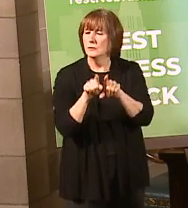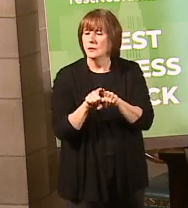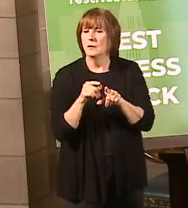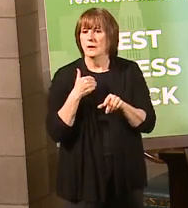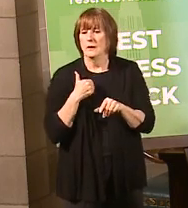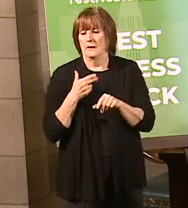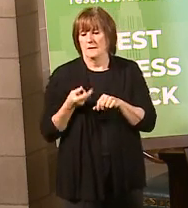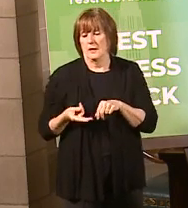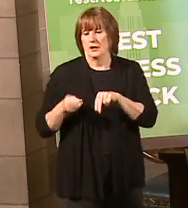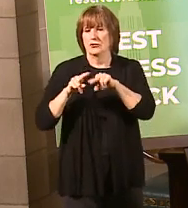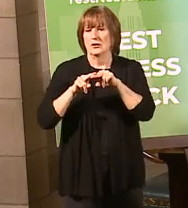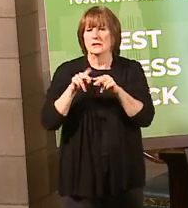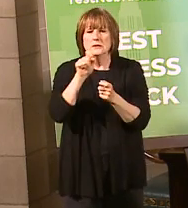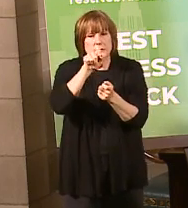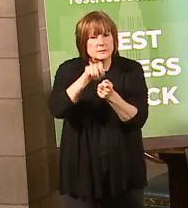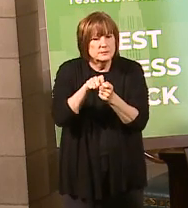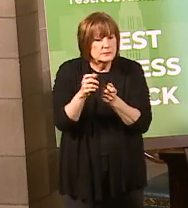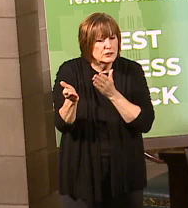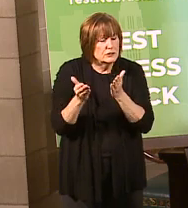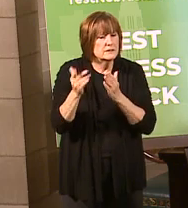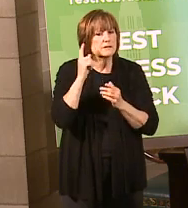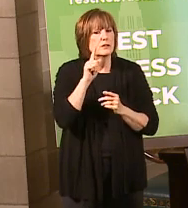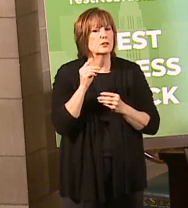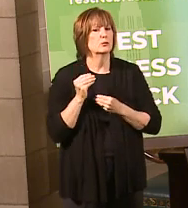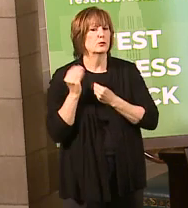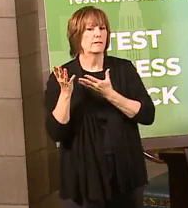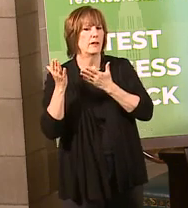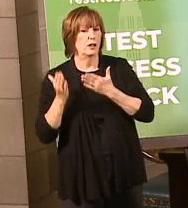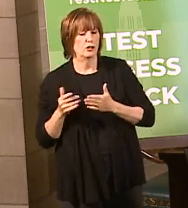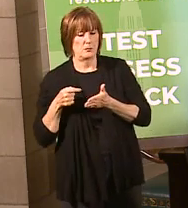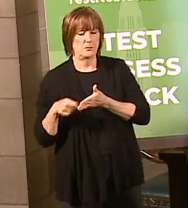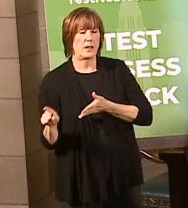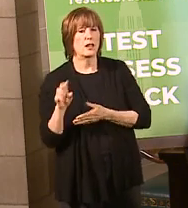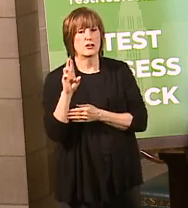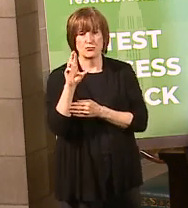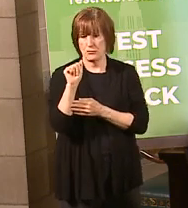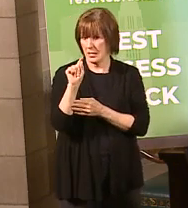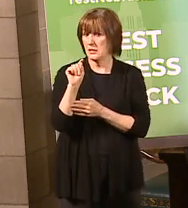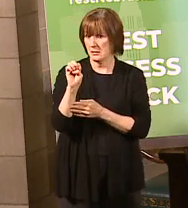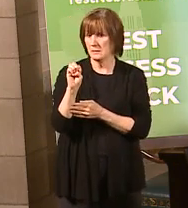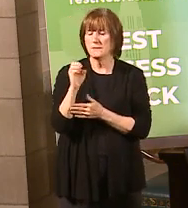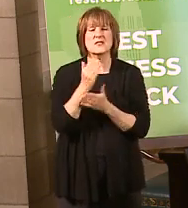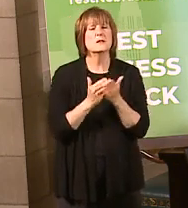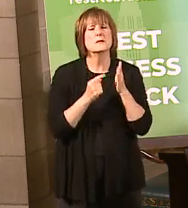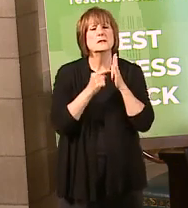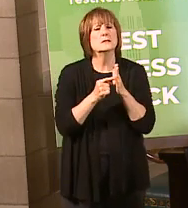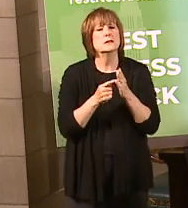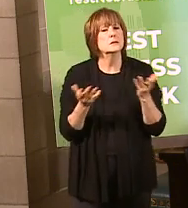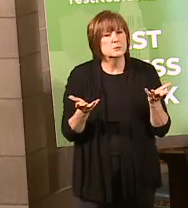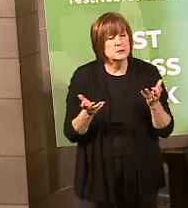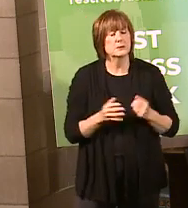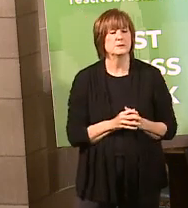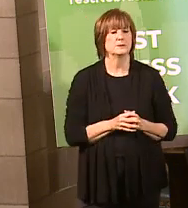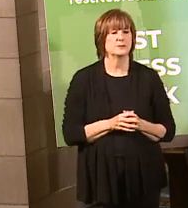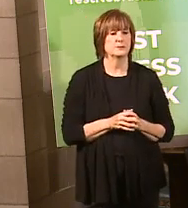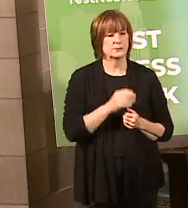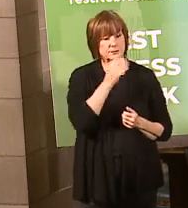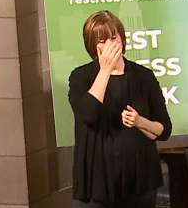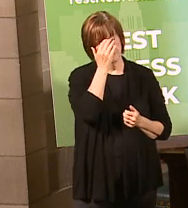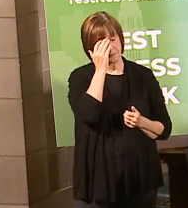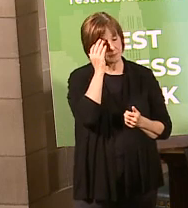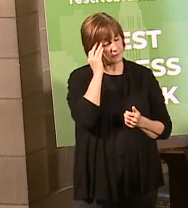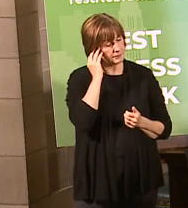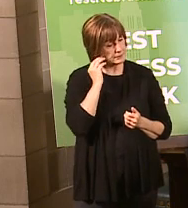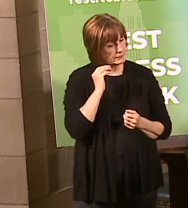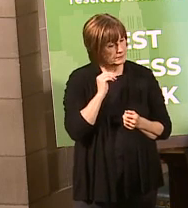increase in certain services for the provider payment rates. So some examples of services being delivered in alternate